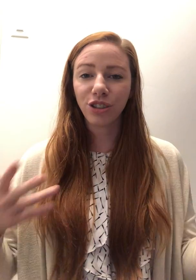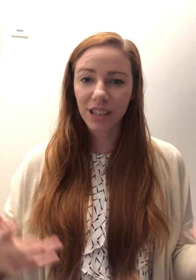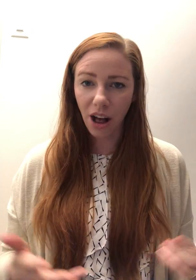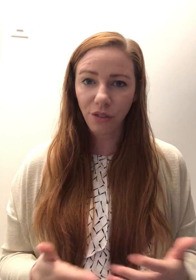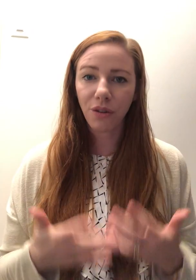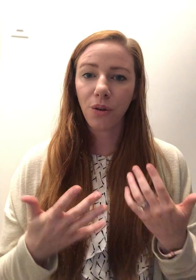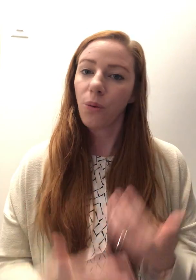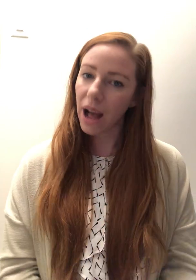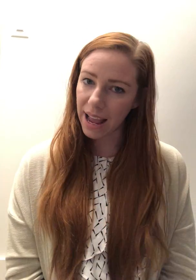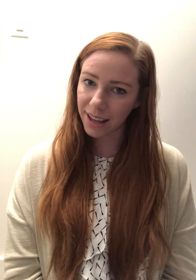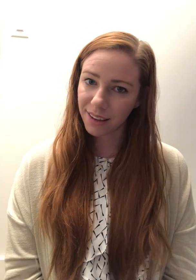yourself why.